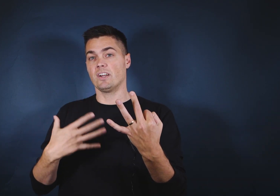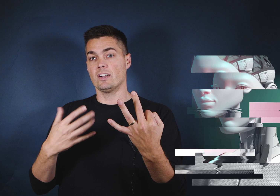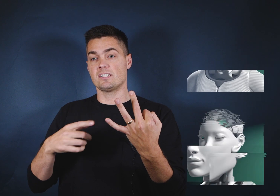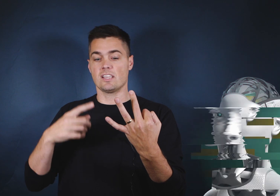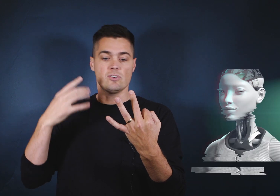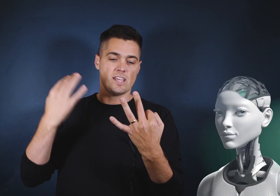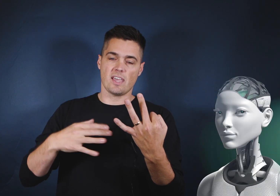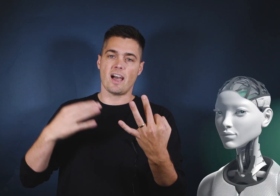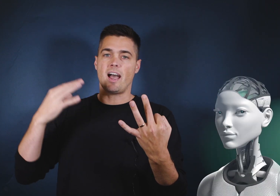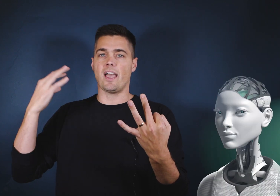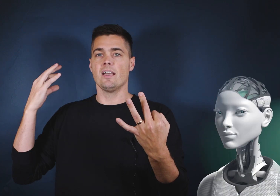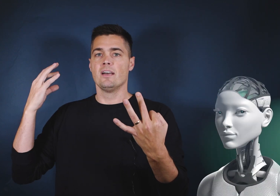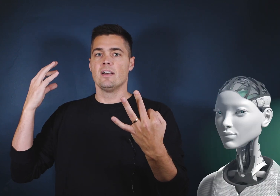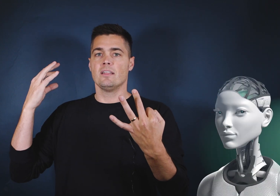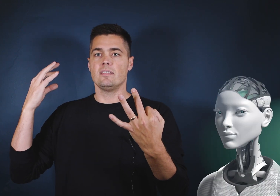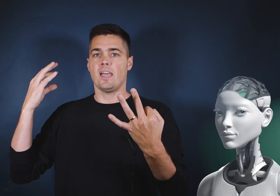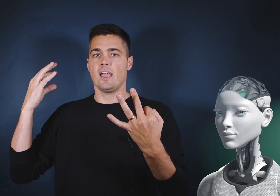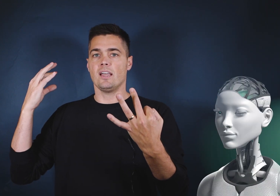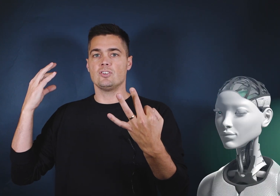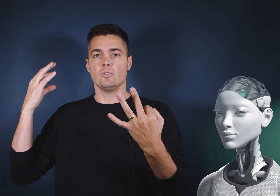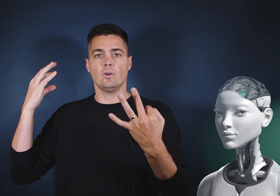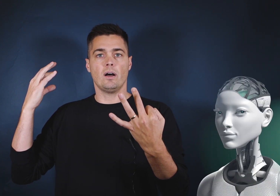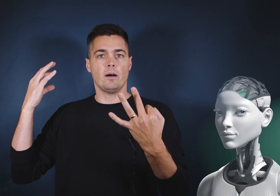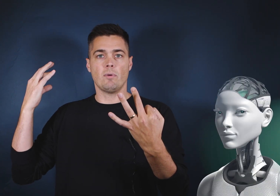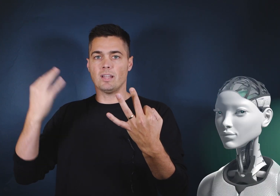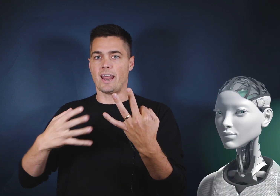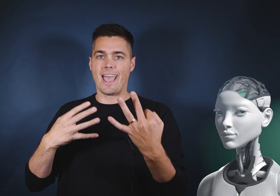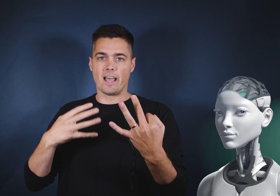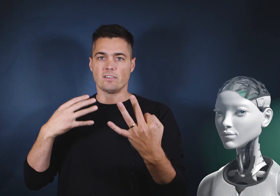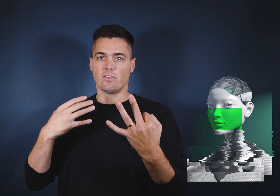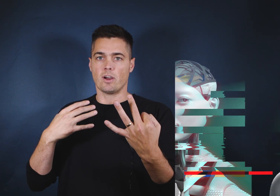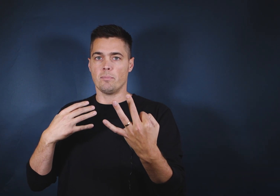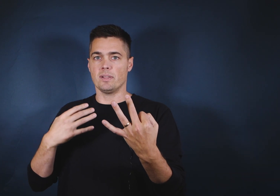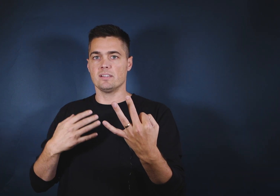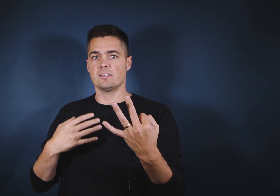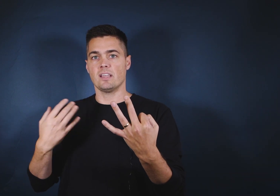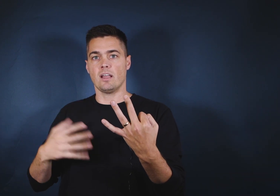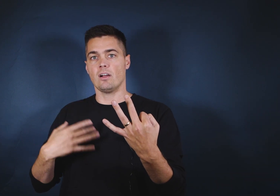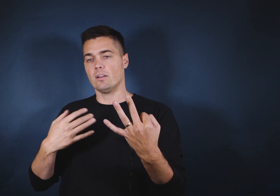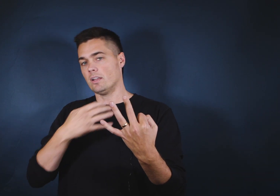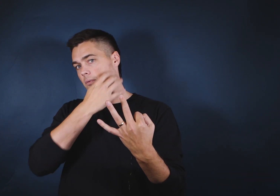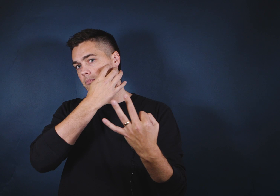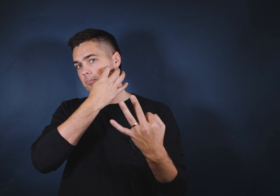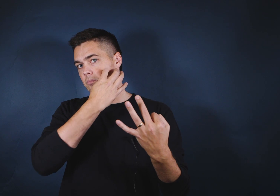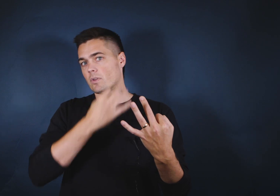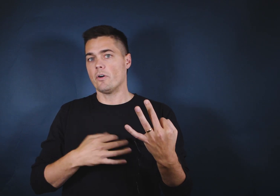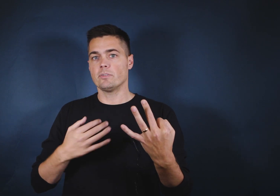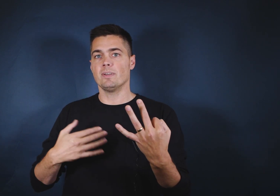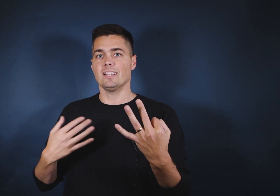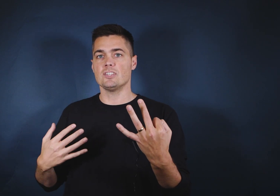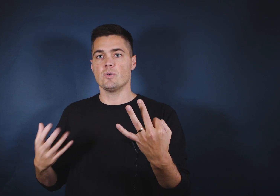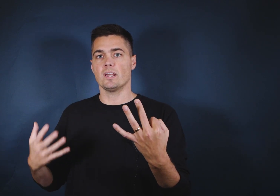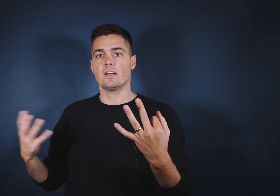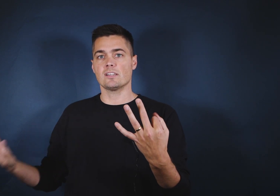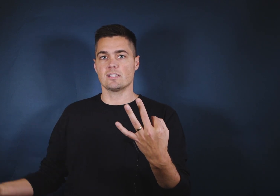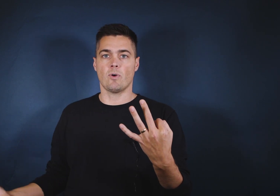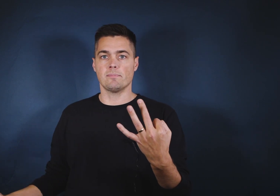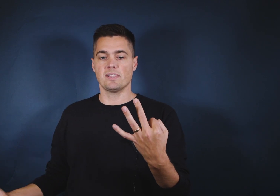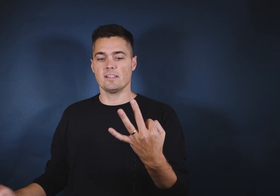vigorous. They use AI. They do a lot of ads for companies. They are ultimately doing custom websites.